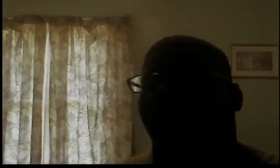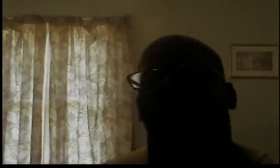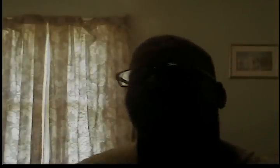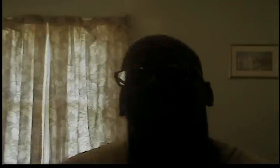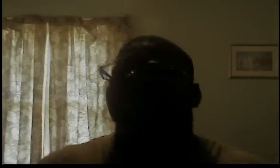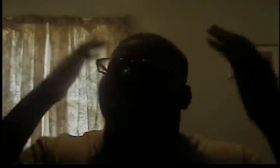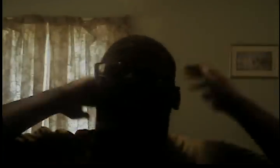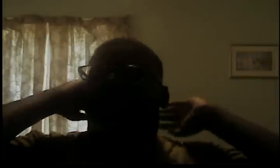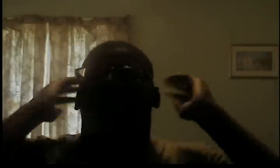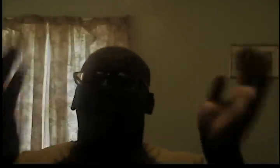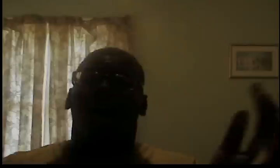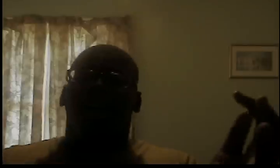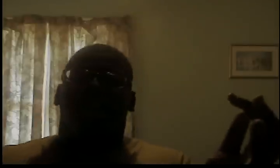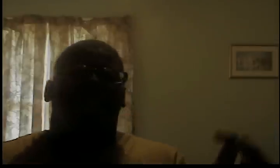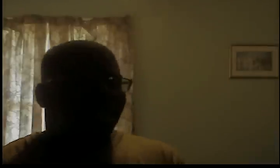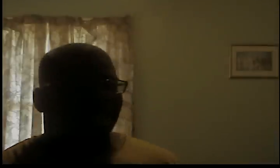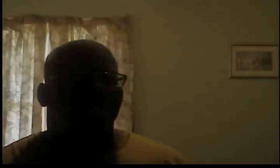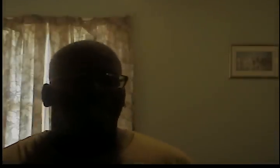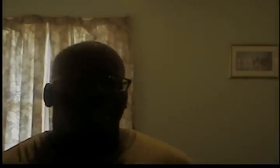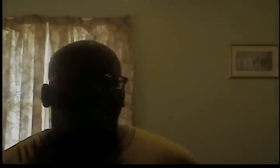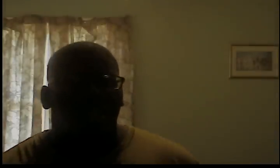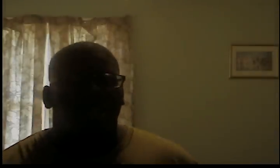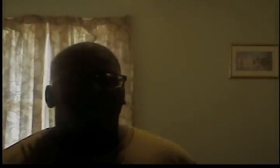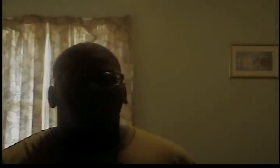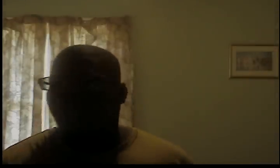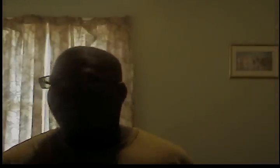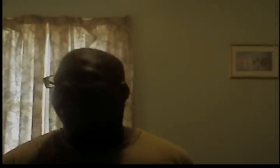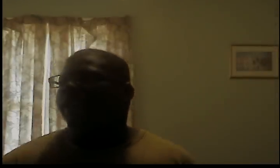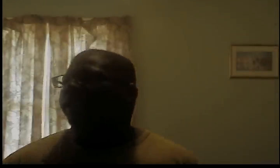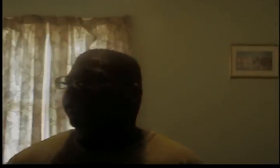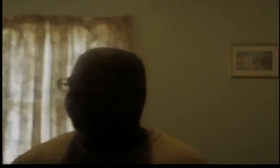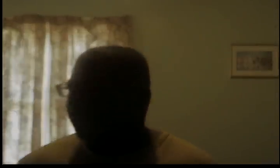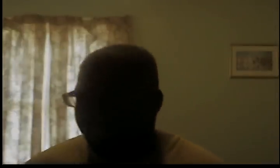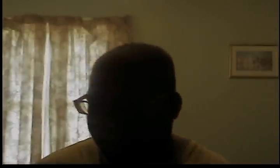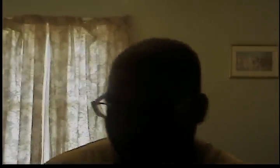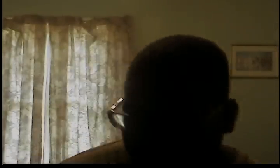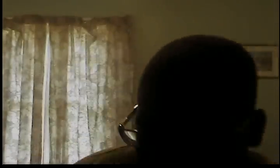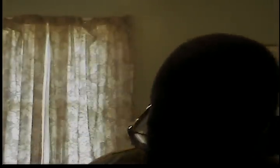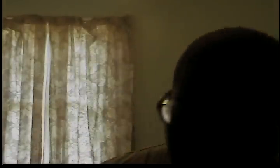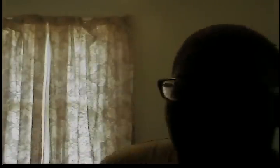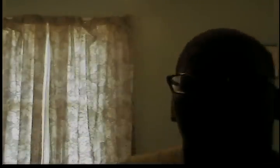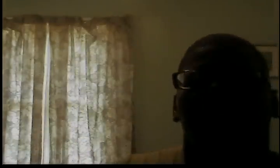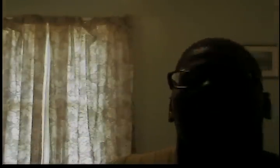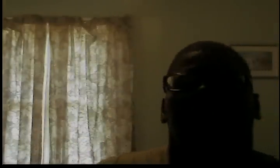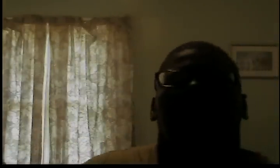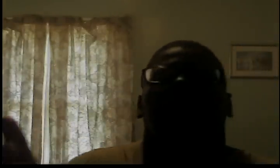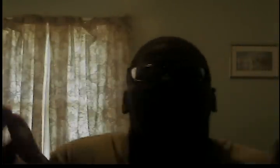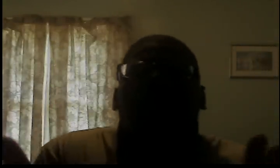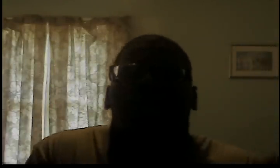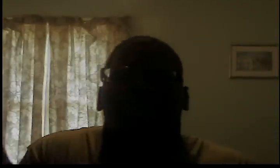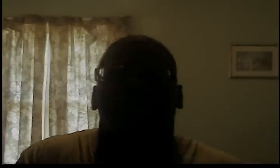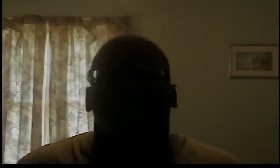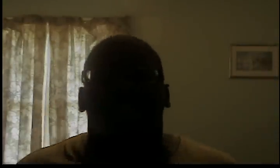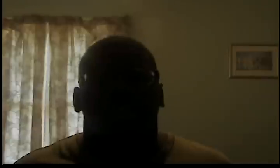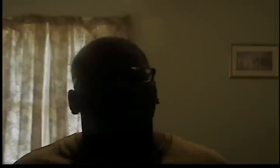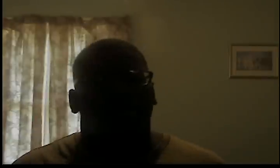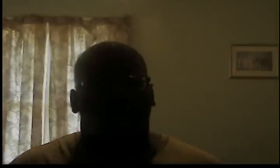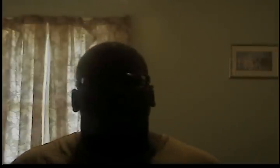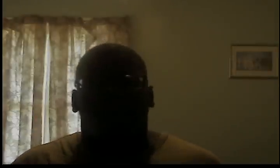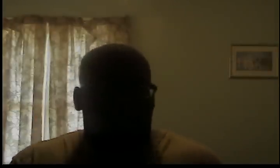just retarded why there are other things you could be wasting your money you can be having like